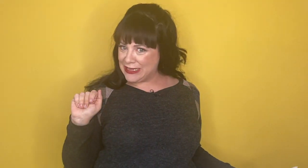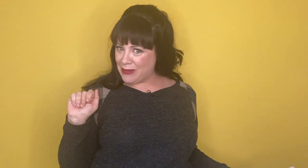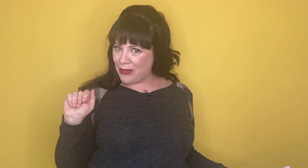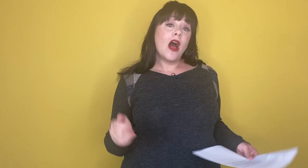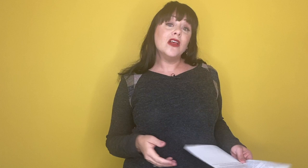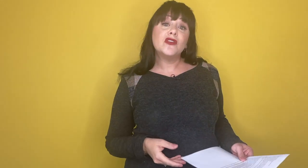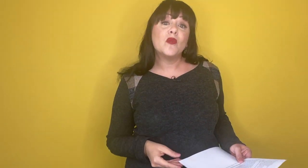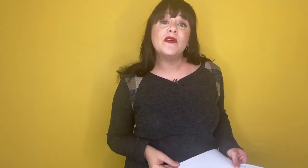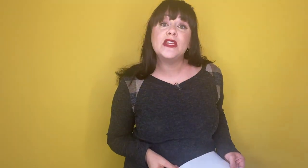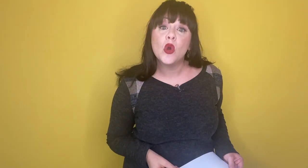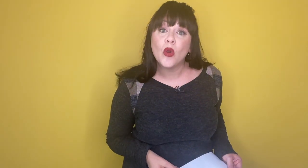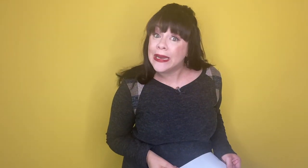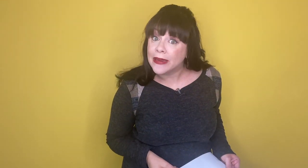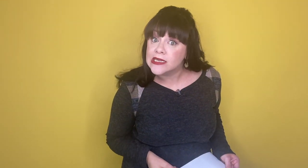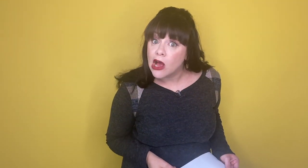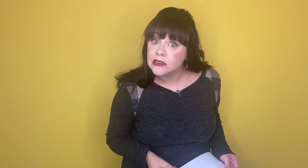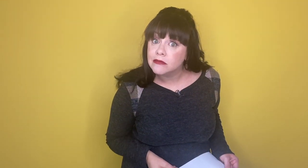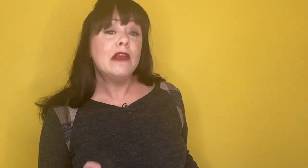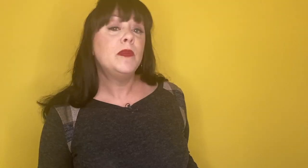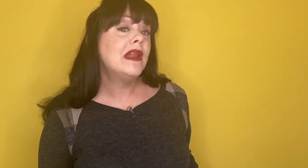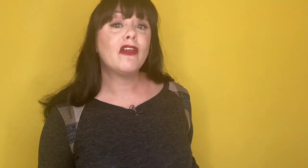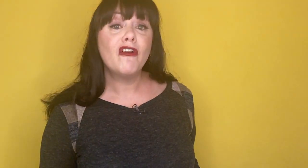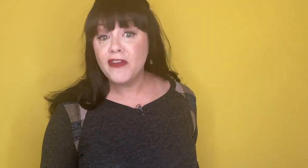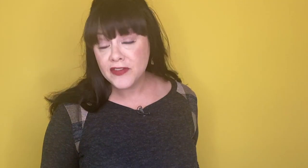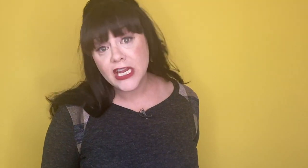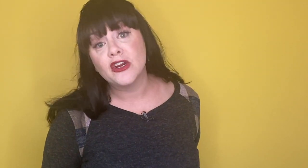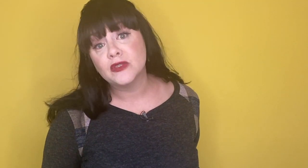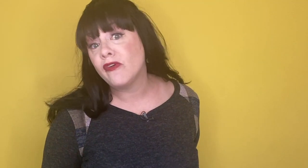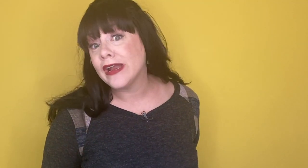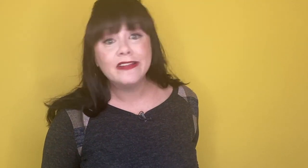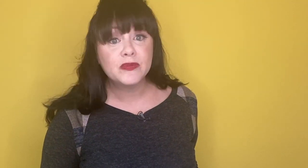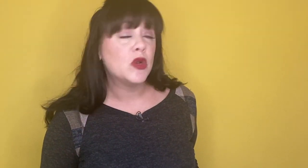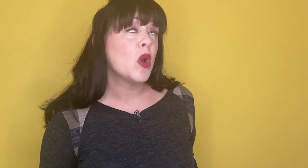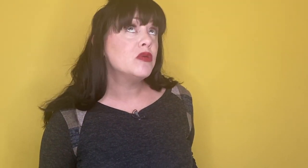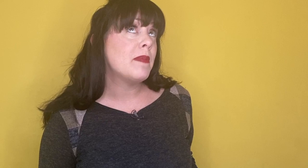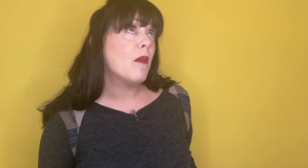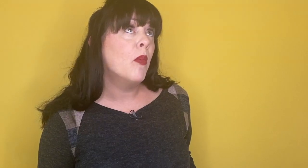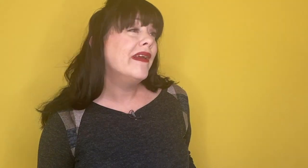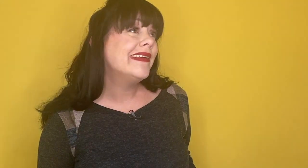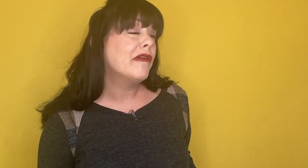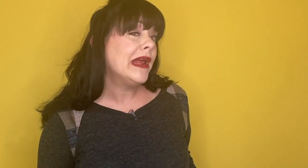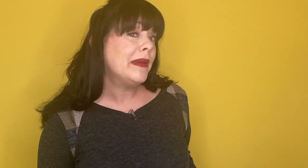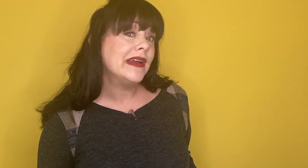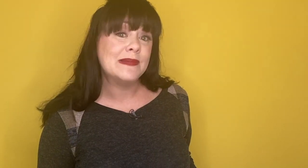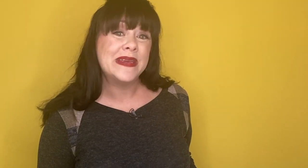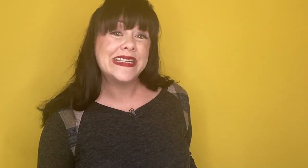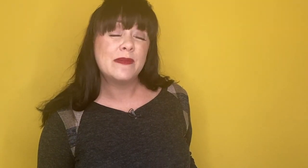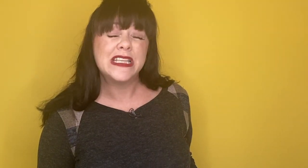meal. Also, there would have been no cranberry sauce. It would be another 50 years before an Englishman wrote about boiling cranberries and mixing them with a